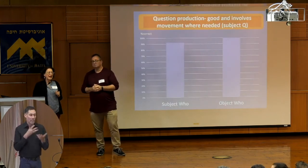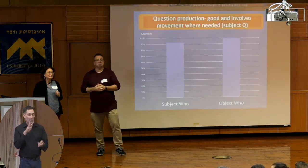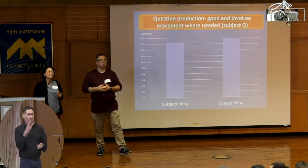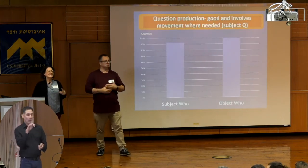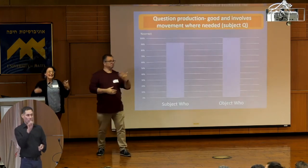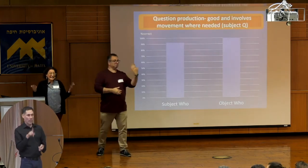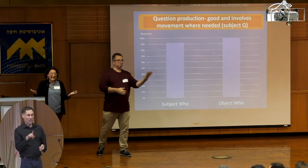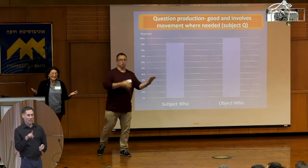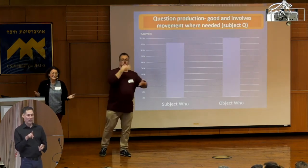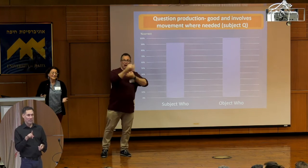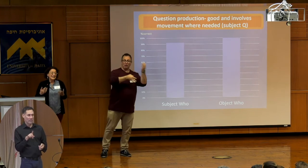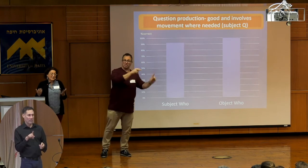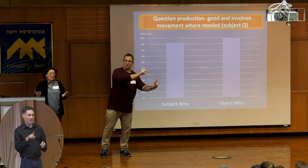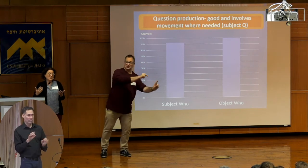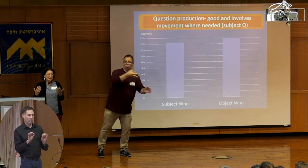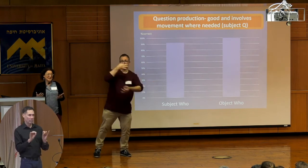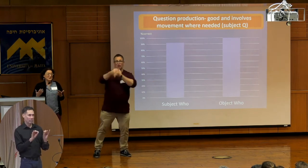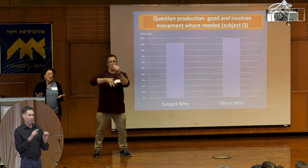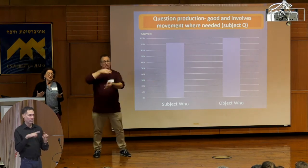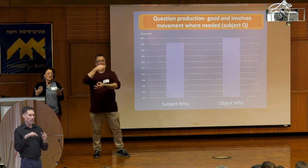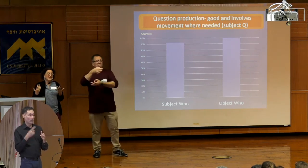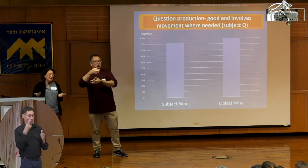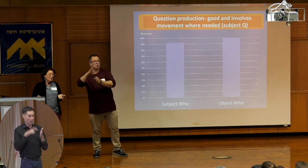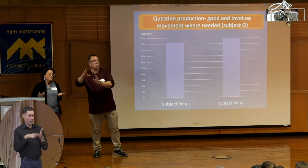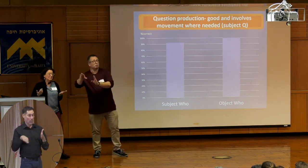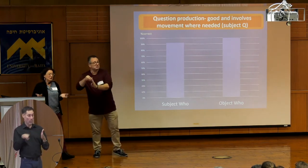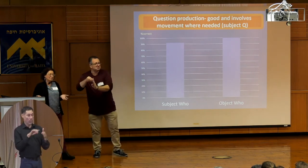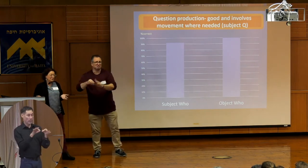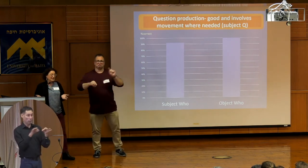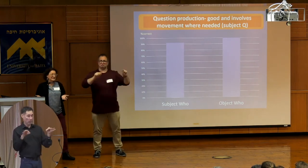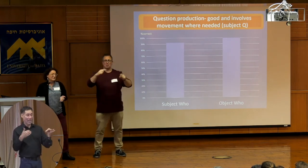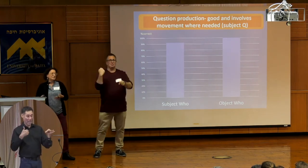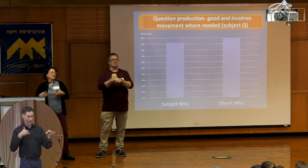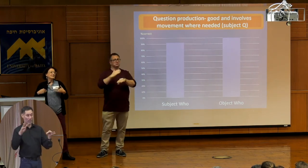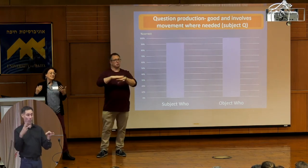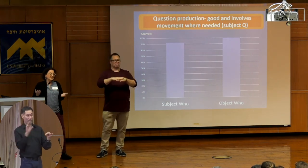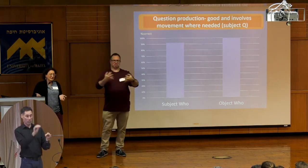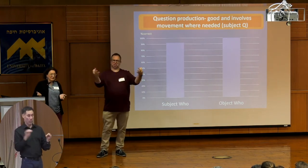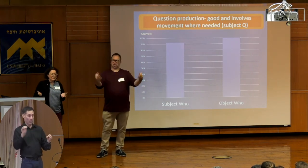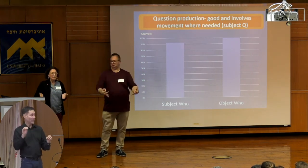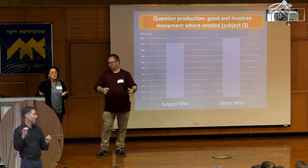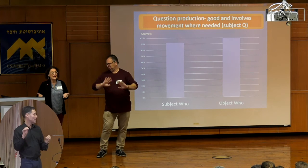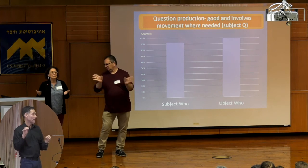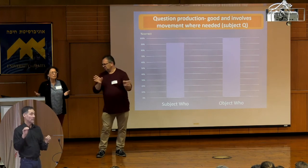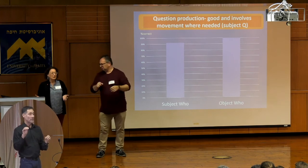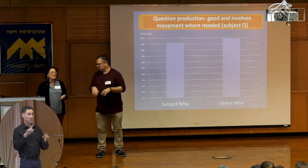find? Again, even though these are structures that involve WH movement, people who sign from birth